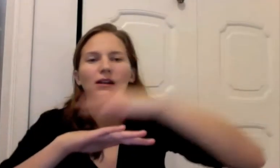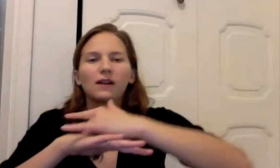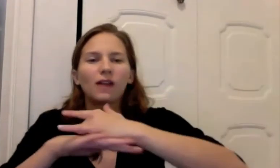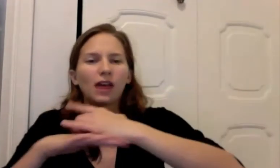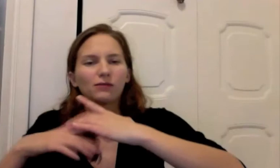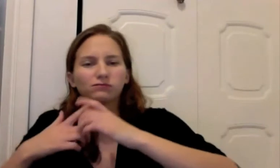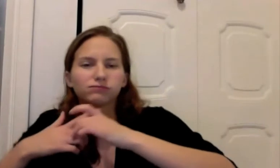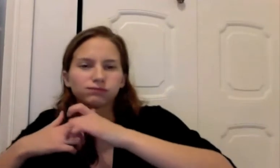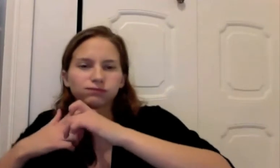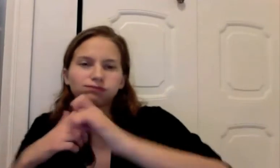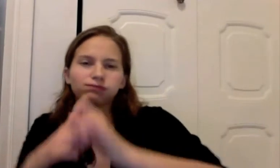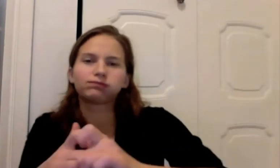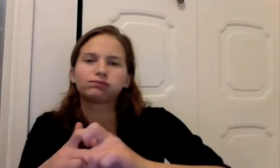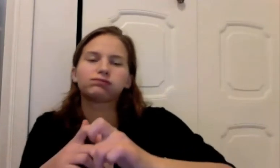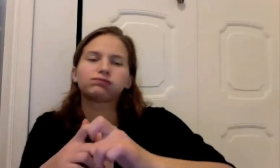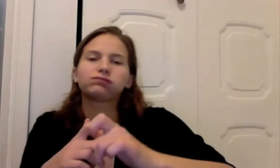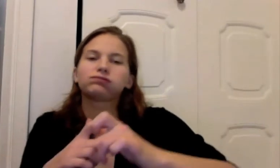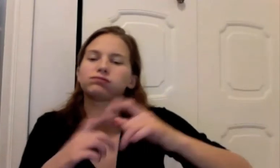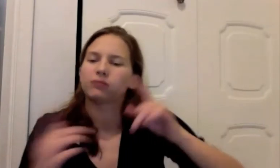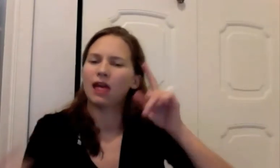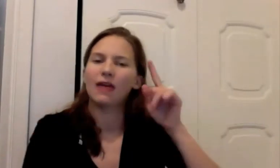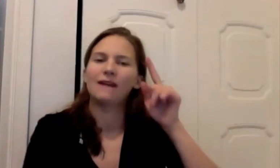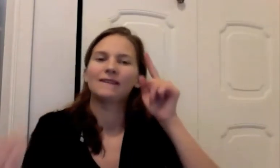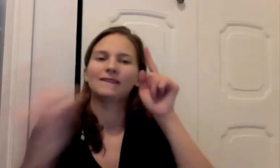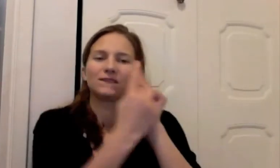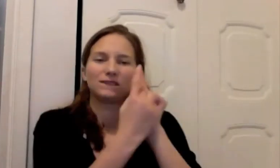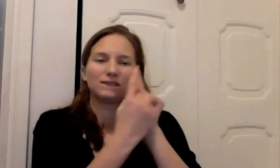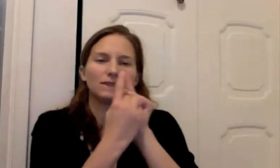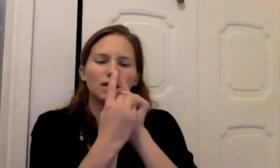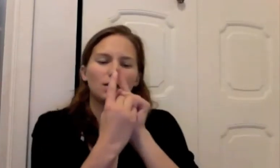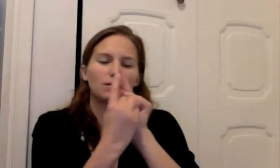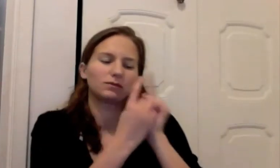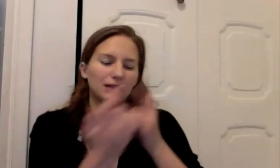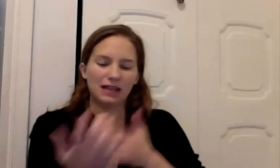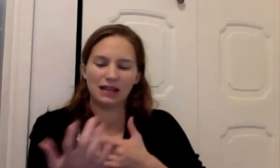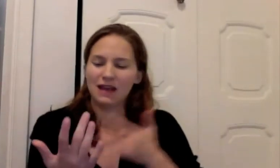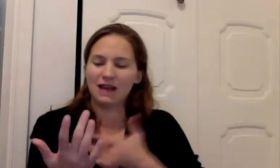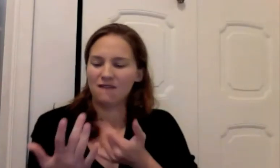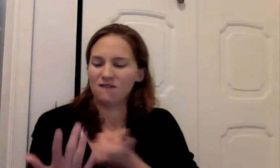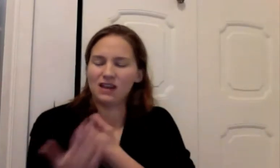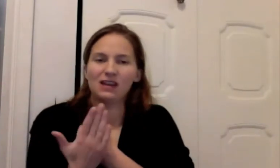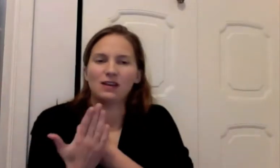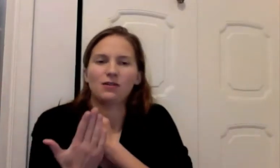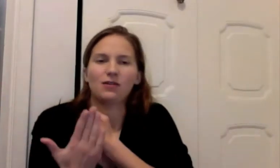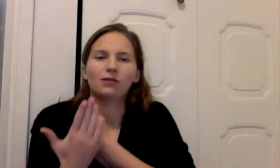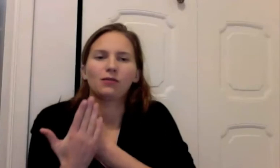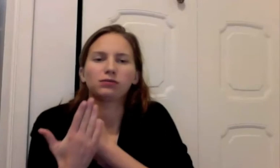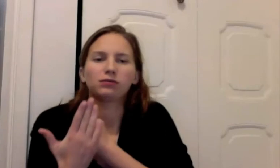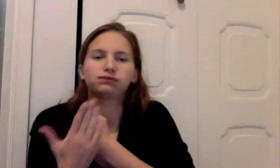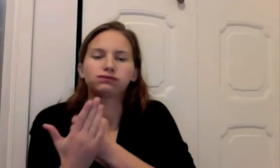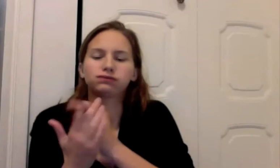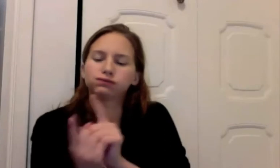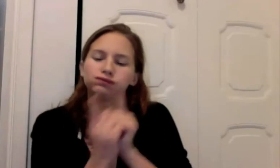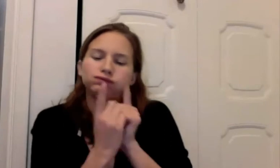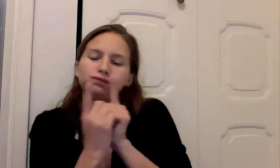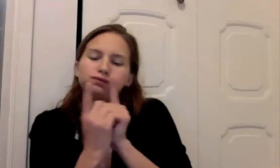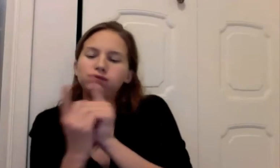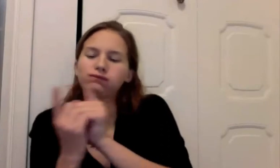ran off the plane With that July 9 The beat of your heart It jumps through your